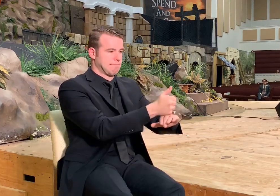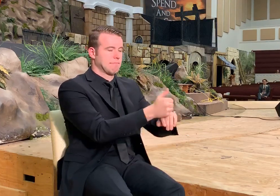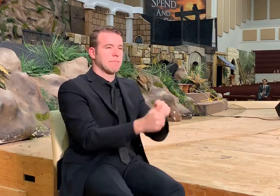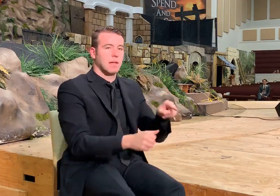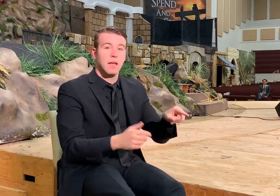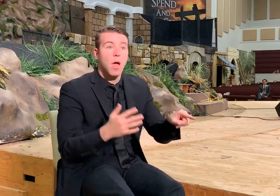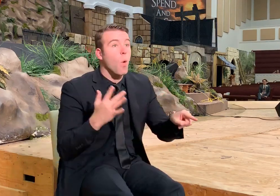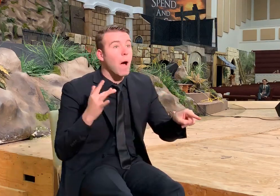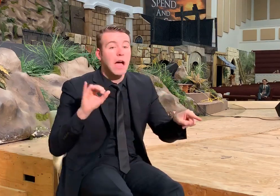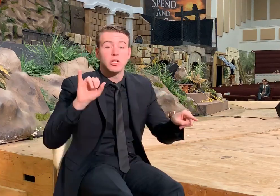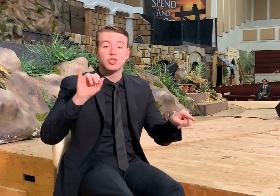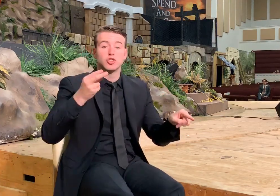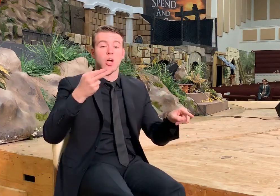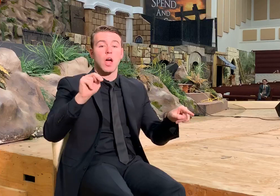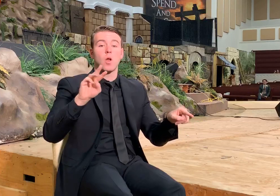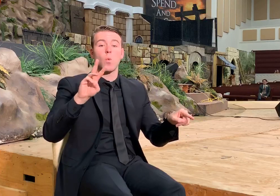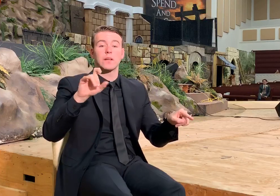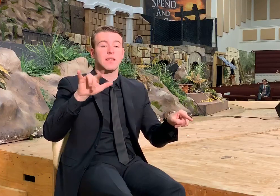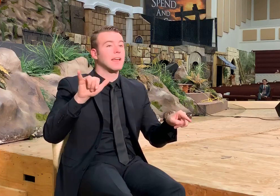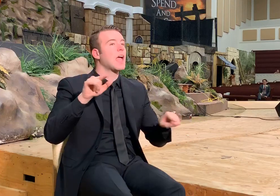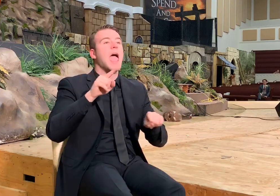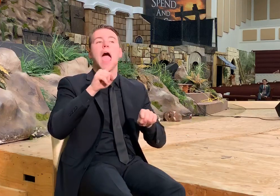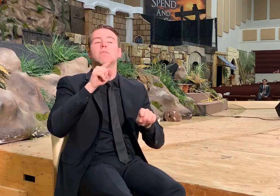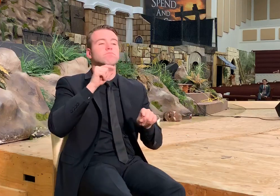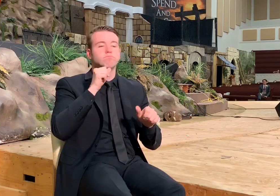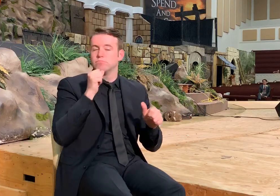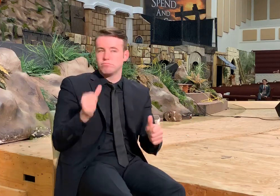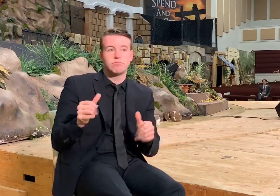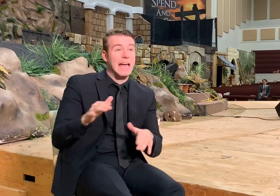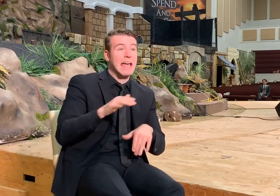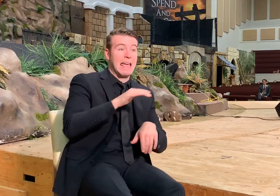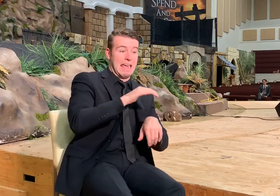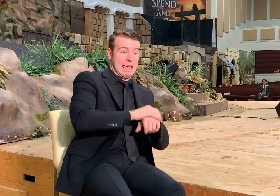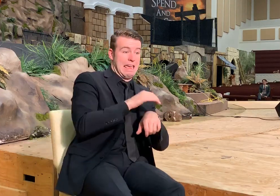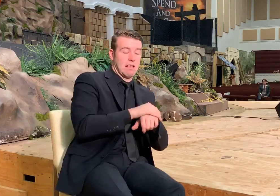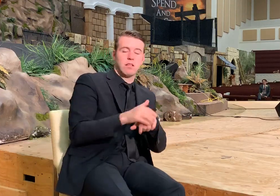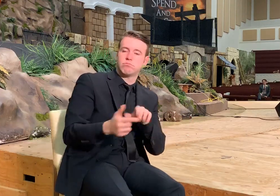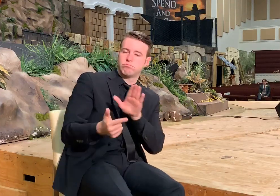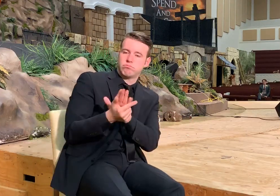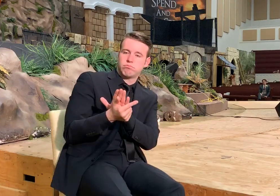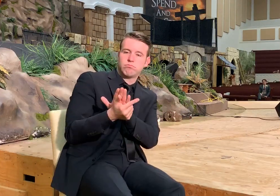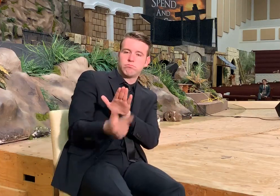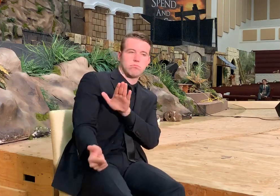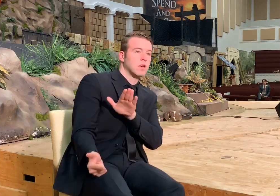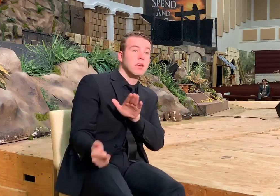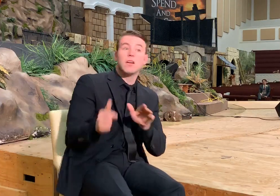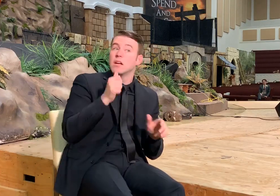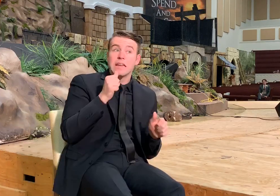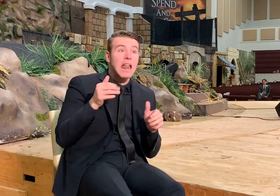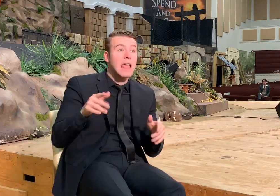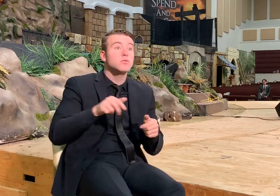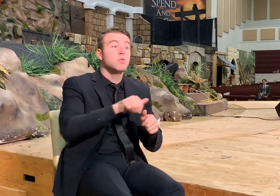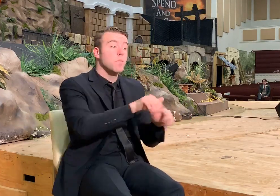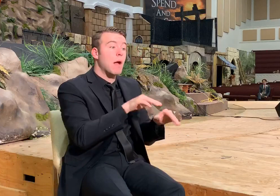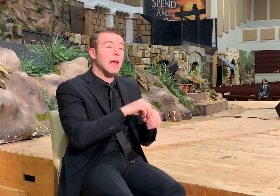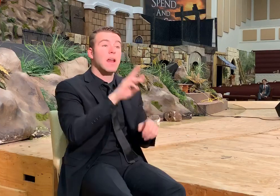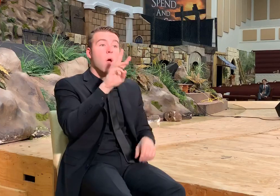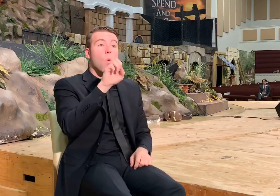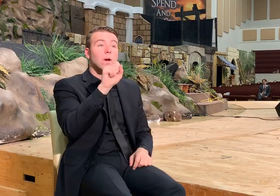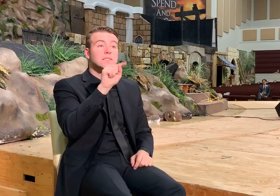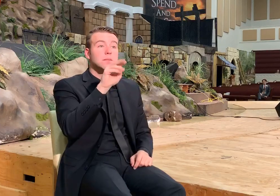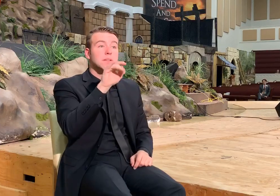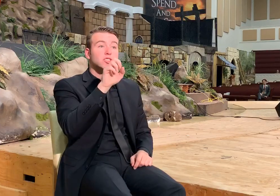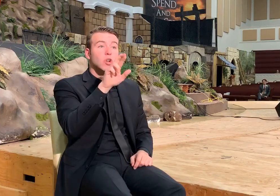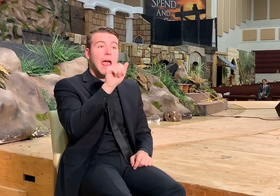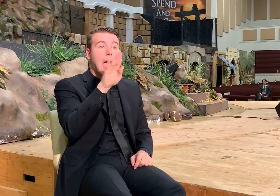Because he couldn't be buried, they wouldn't let him be buried, not only in Westminster Abbey, they wouldn't let him be